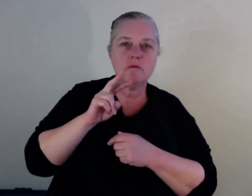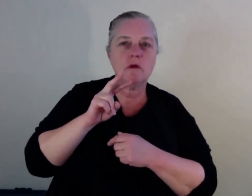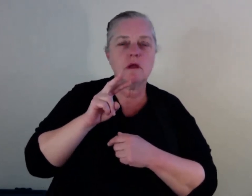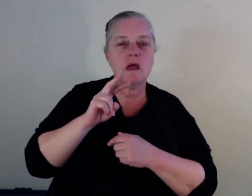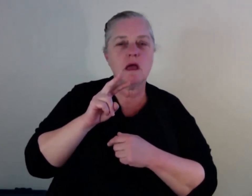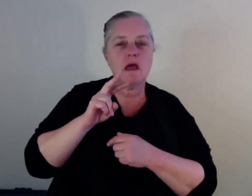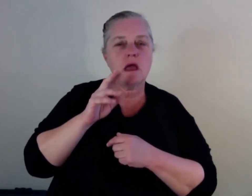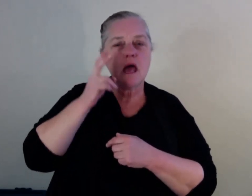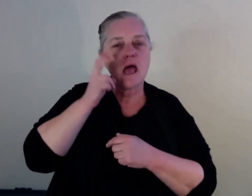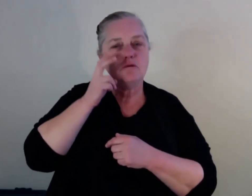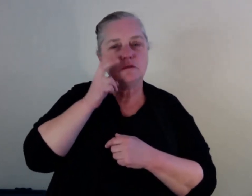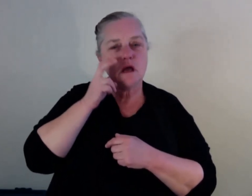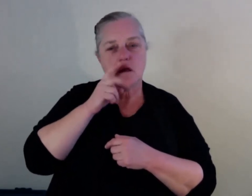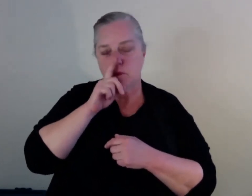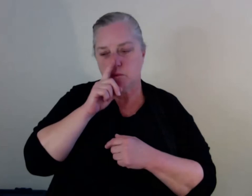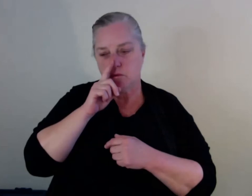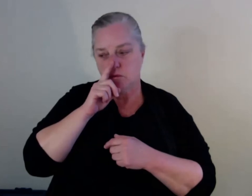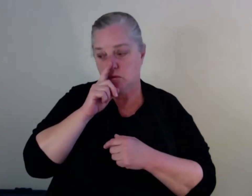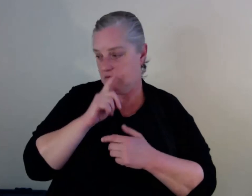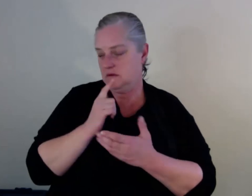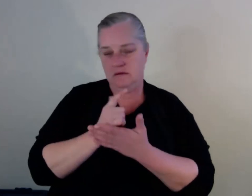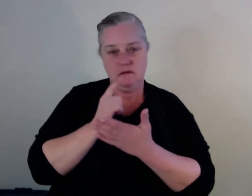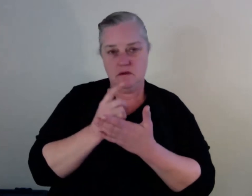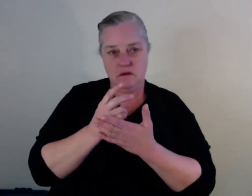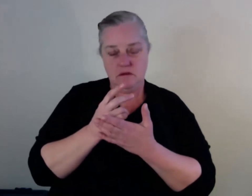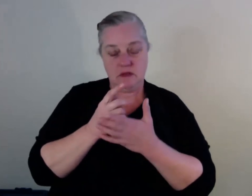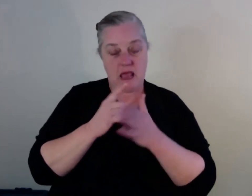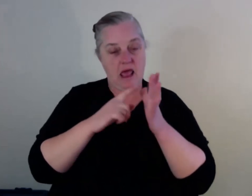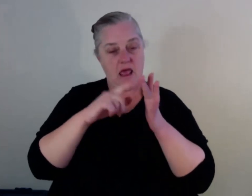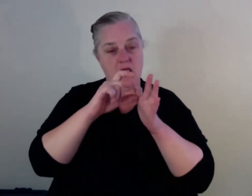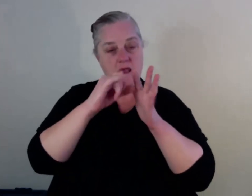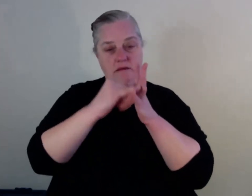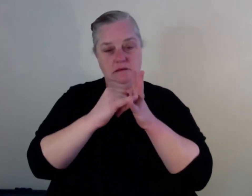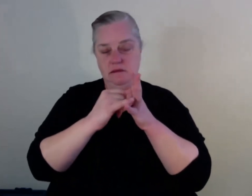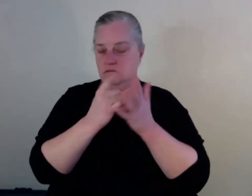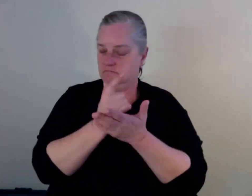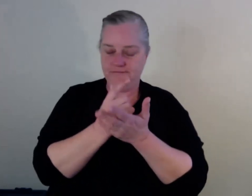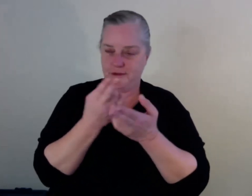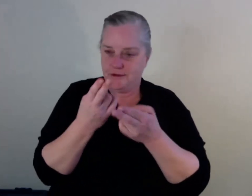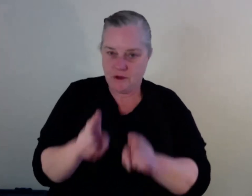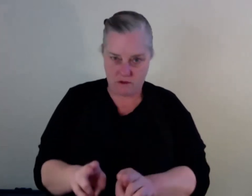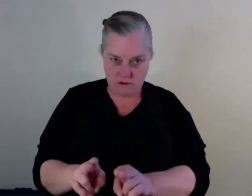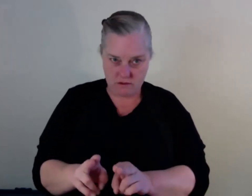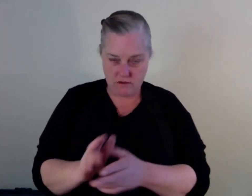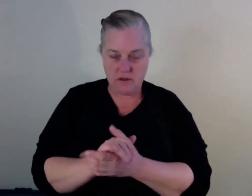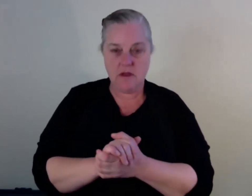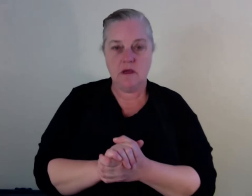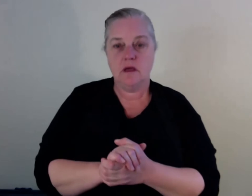AIDS epidemic. And then, you know, there was a whole fear of sexuality and really the only safe spaces we had were kind of in either